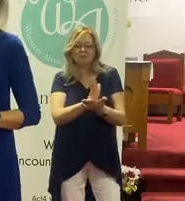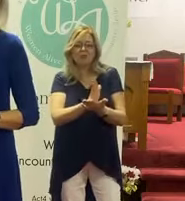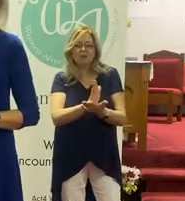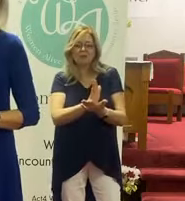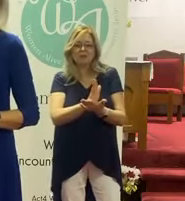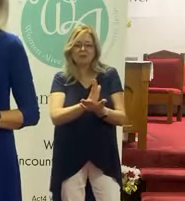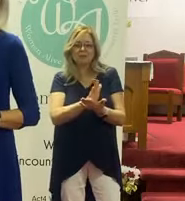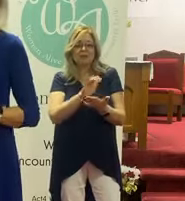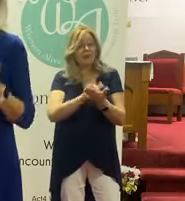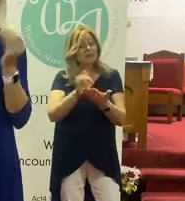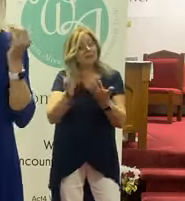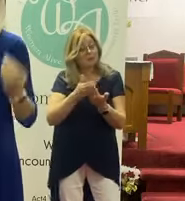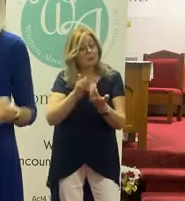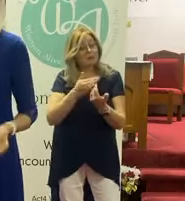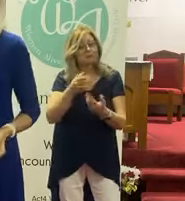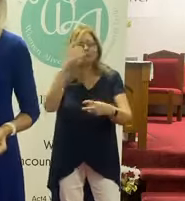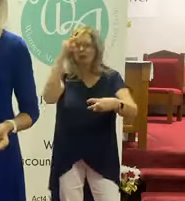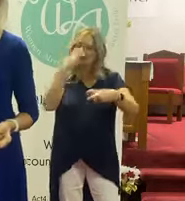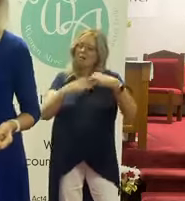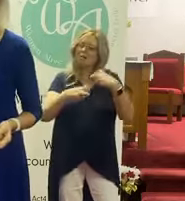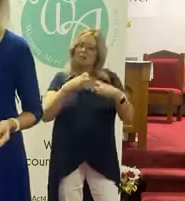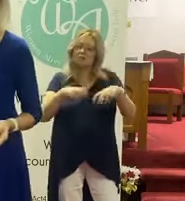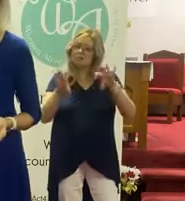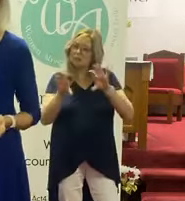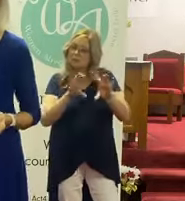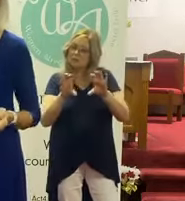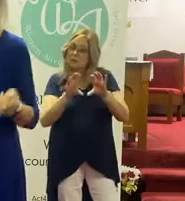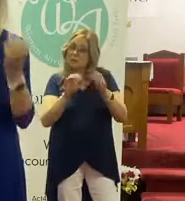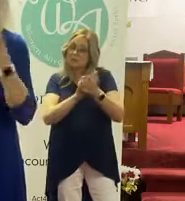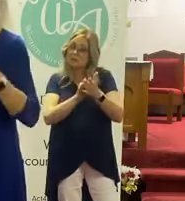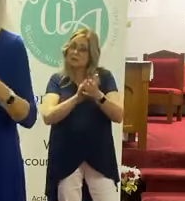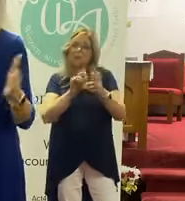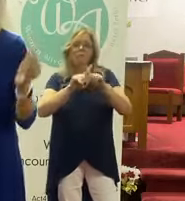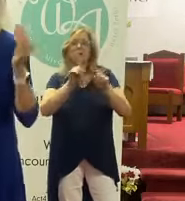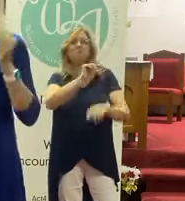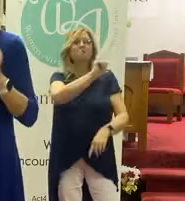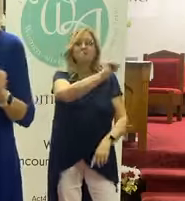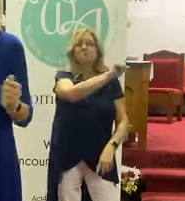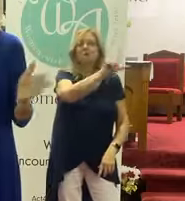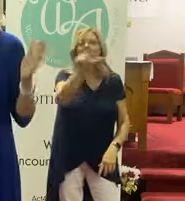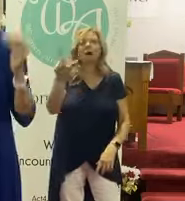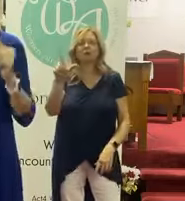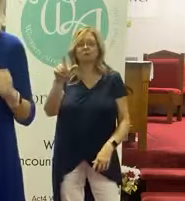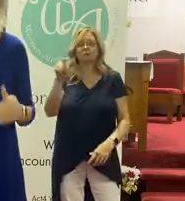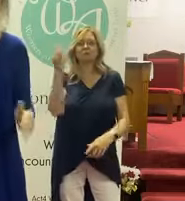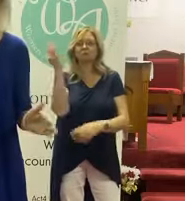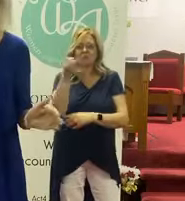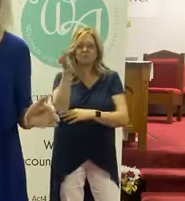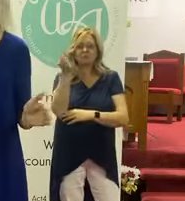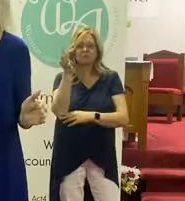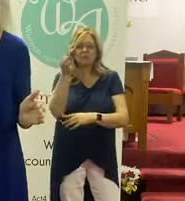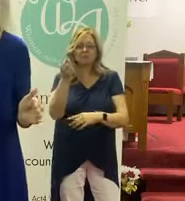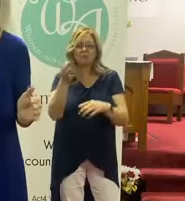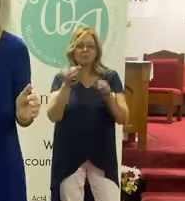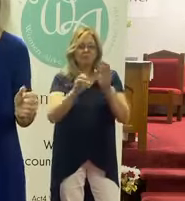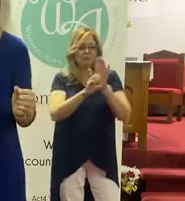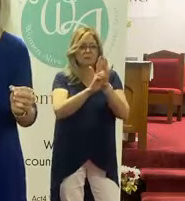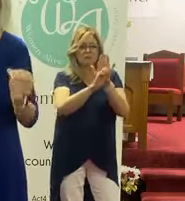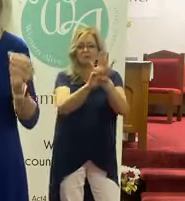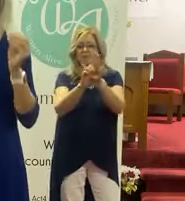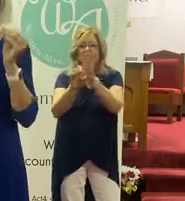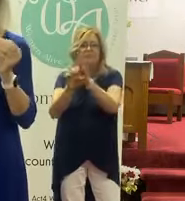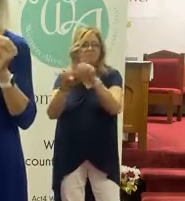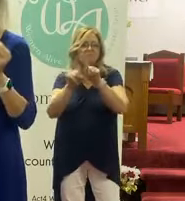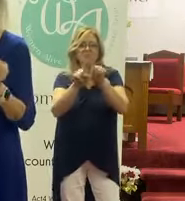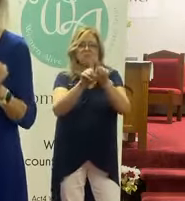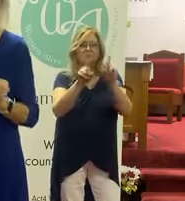gospel. Now, I know it's harder to walk out. And all of us could have testimony after testimony of